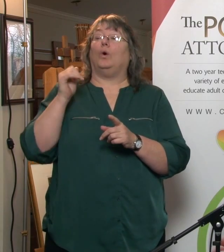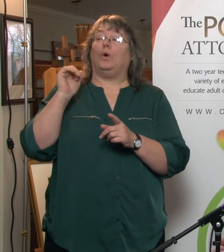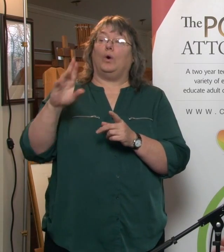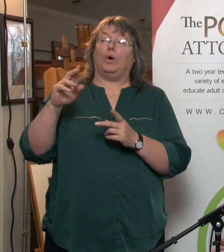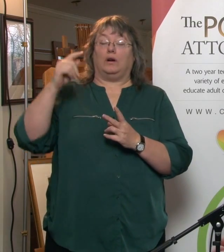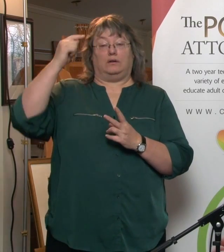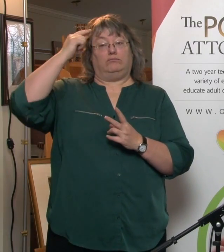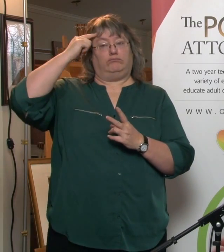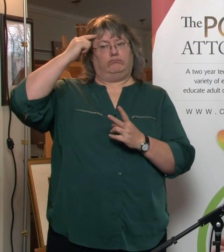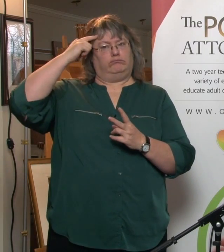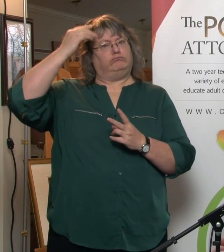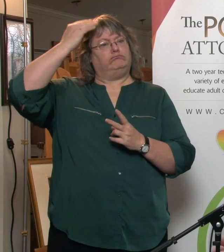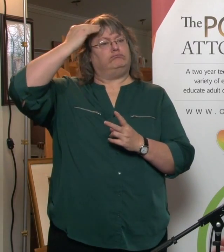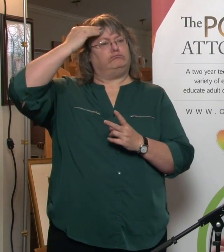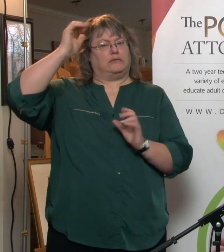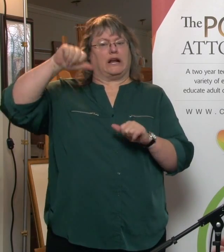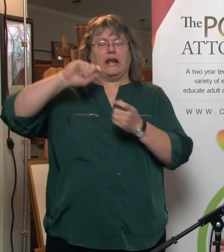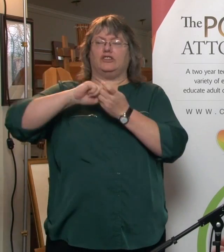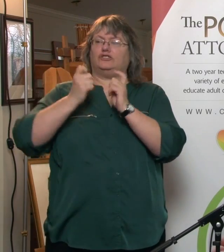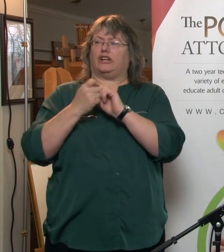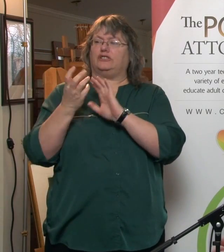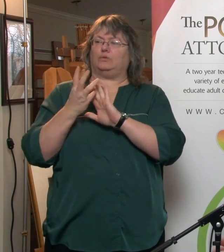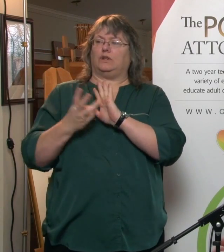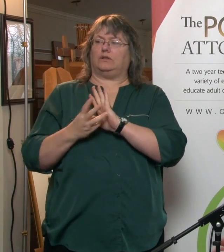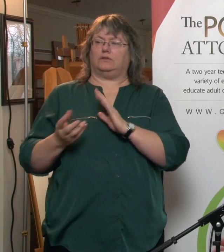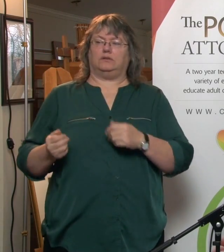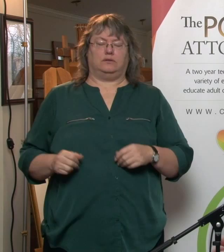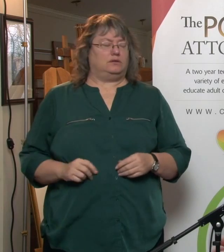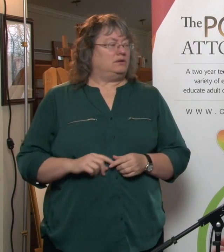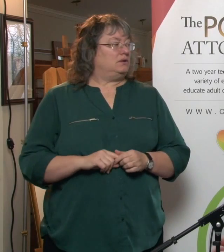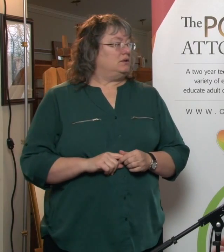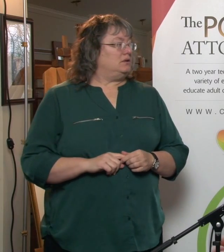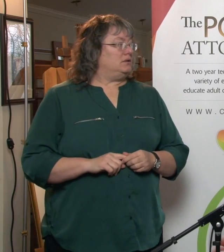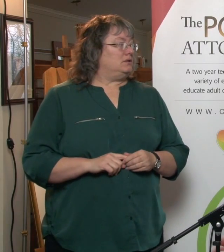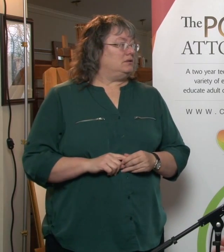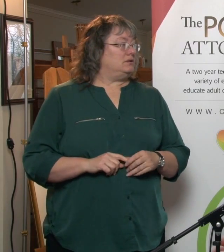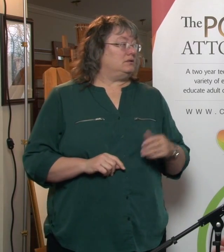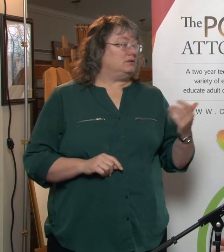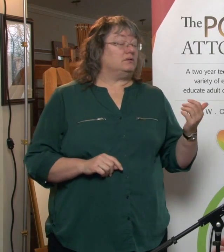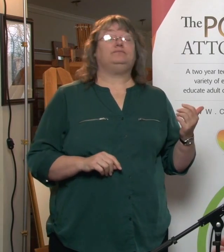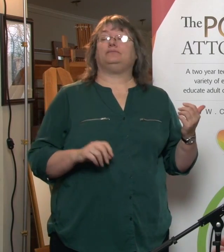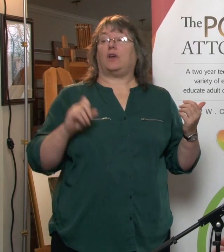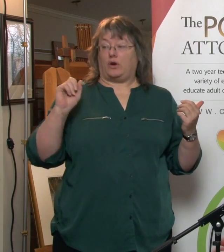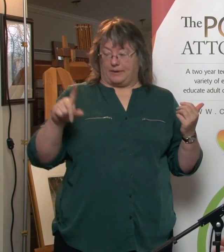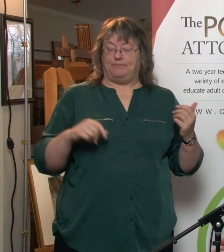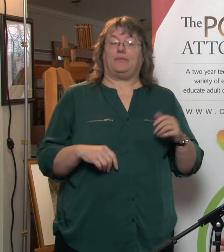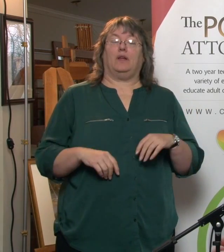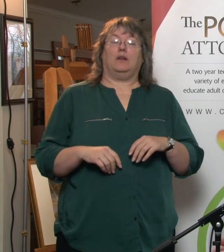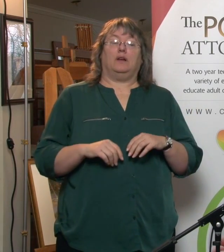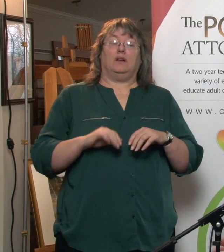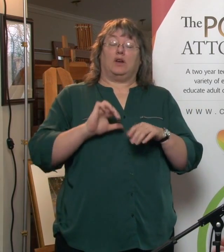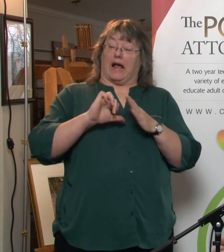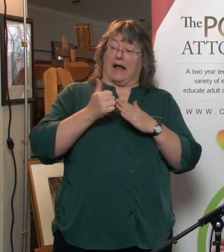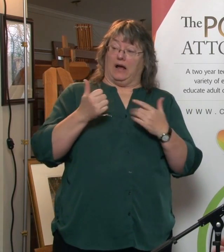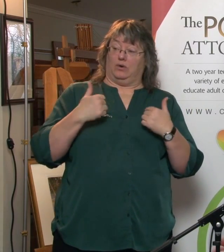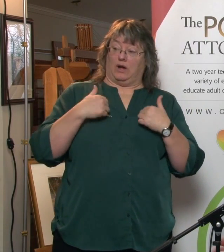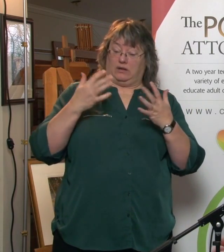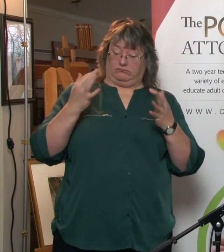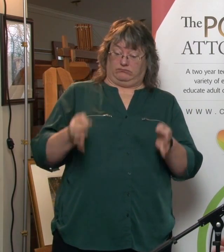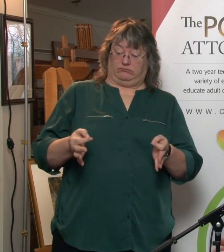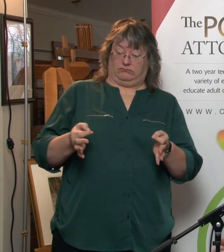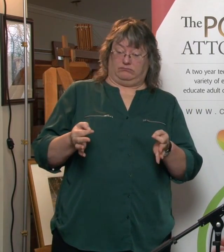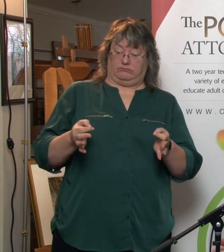mentally alert to change a will at that time? So the question is, how do you determine whether